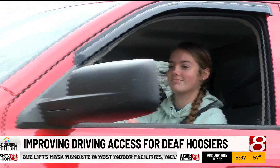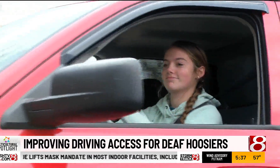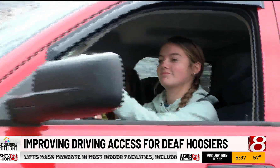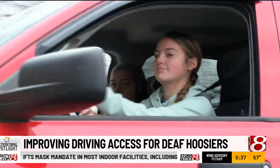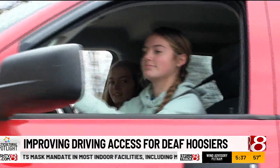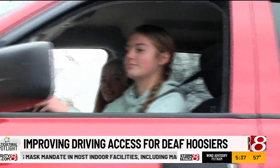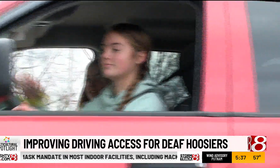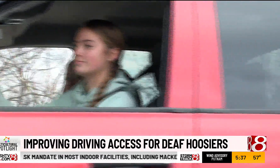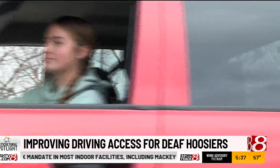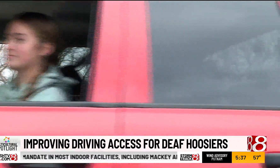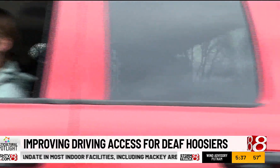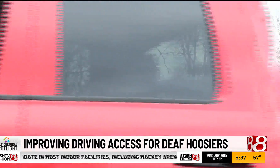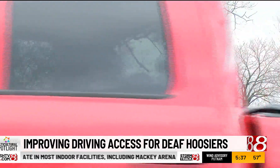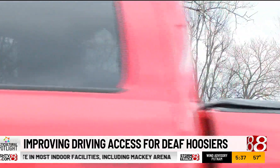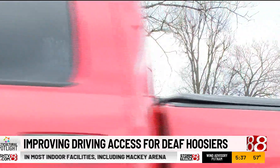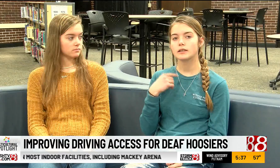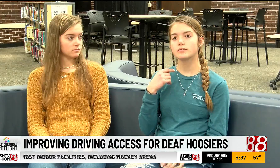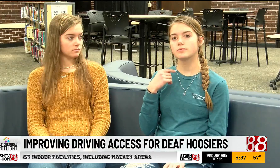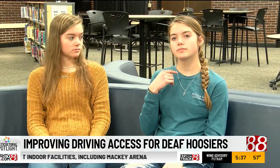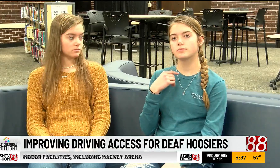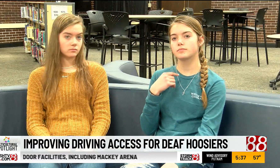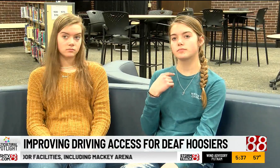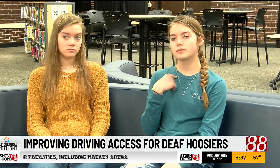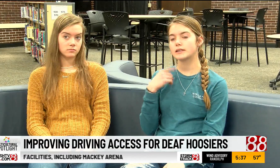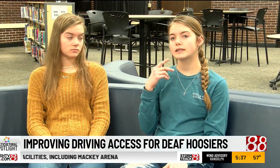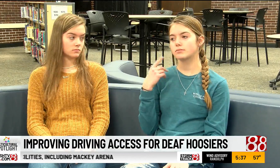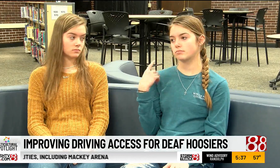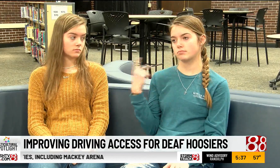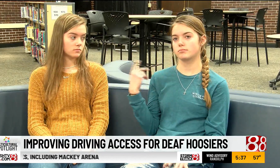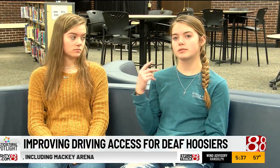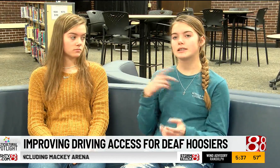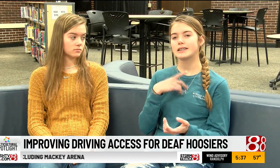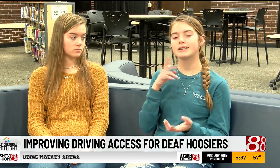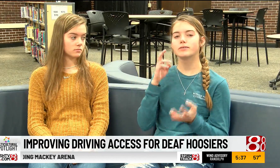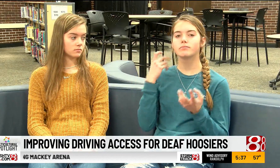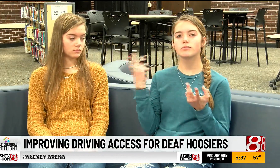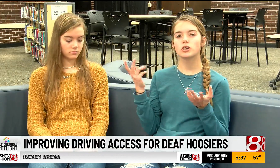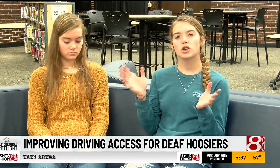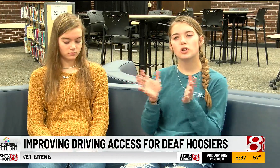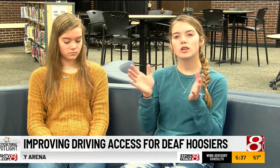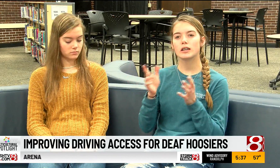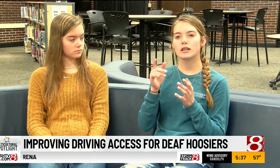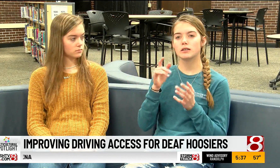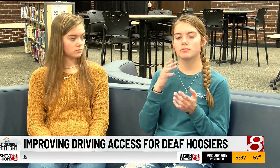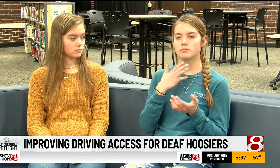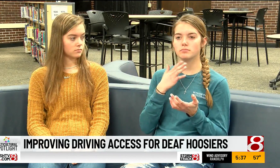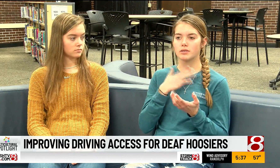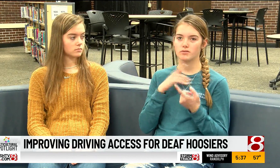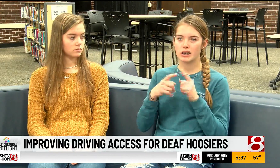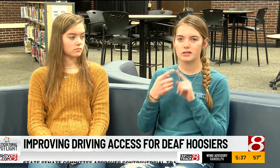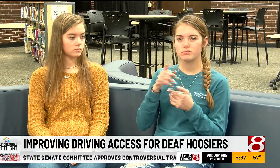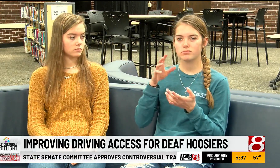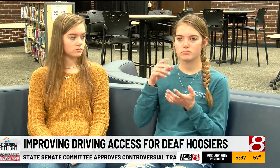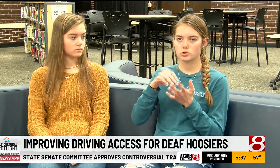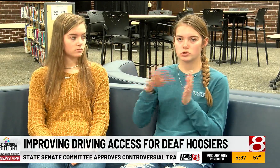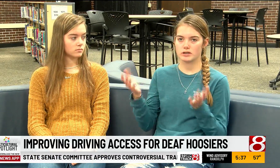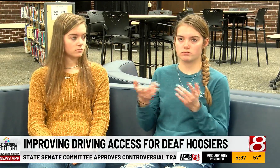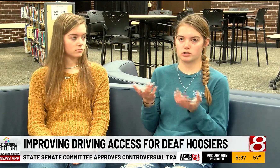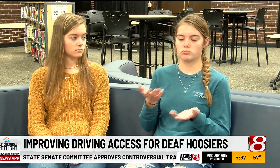their peers now feel a little bit more comfortable trying. We both have encouraged our friends and other students here at the Indiana School for the